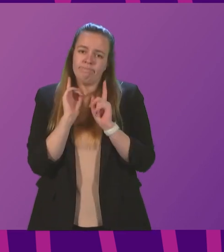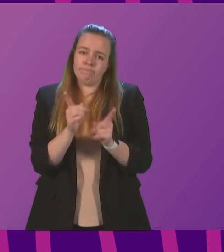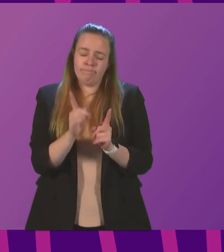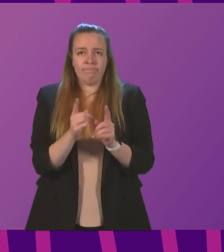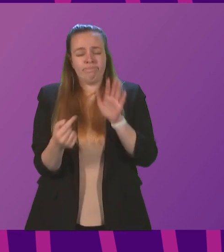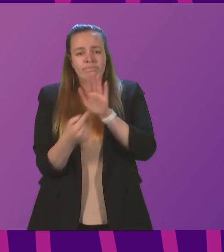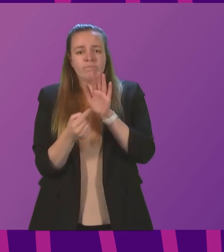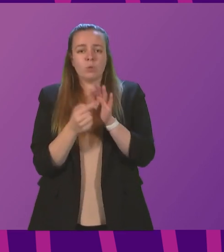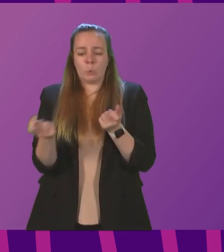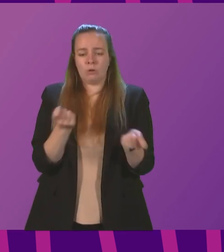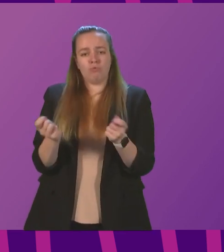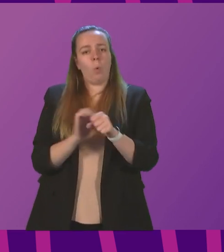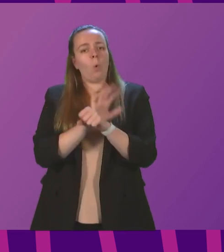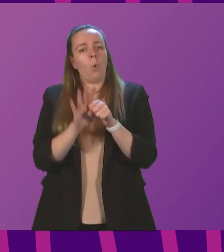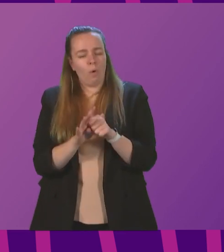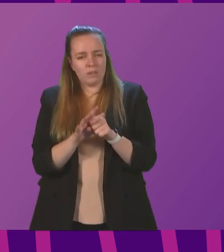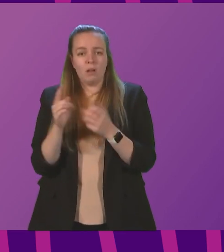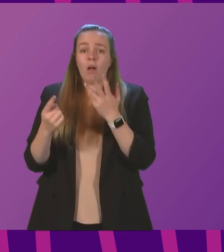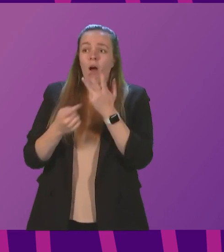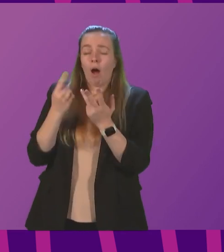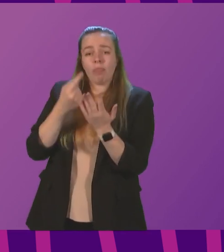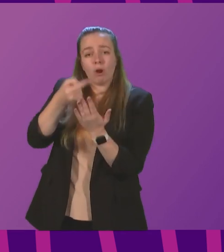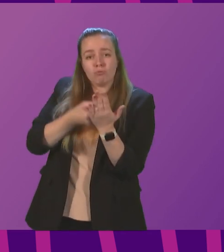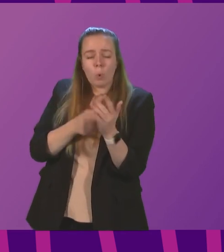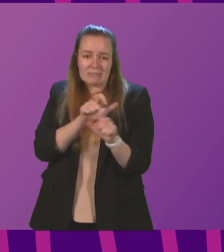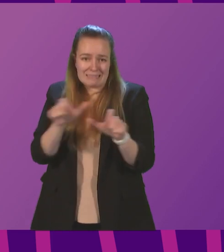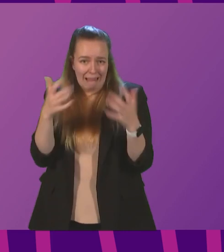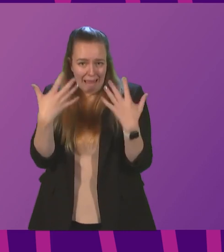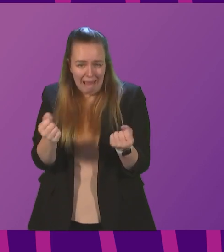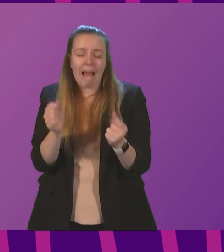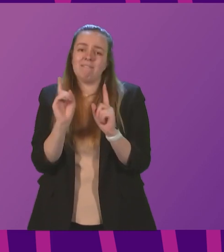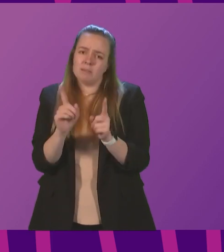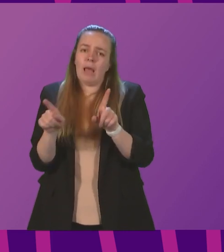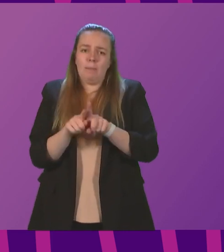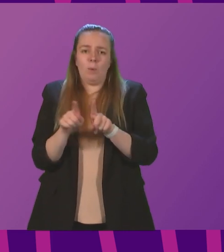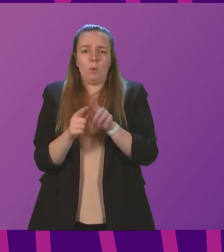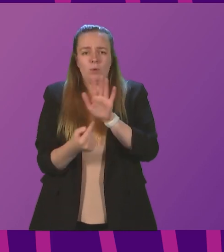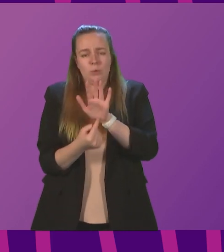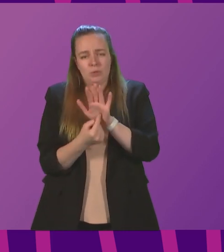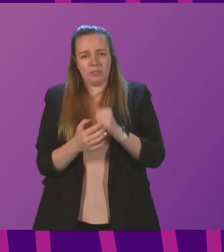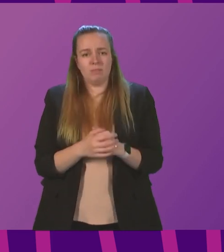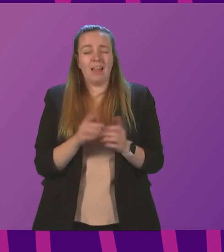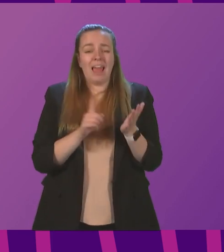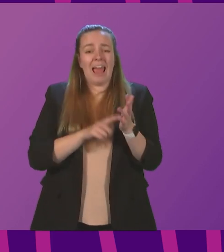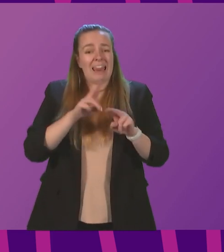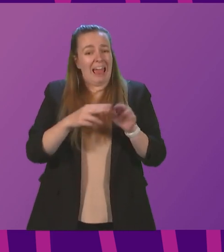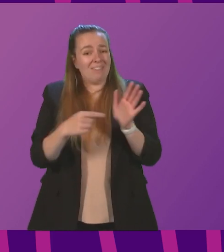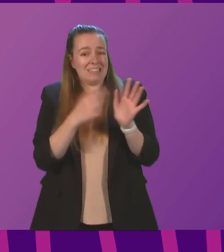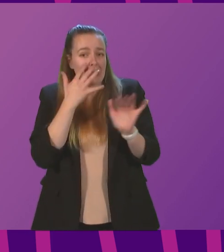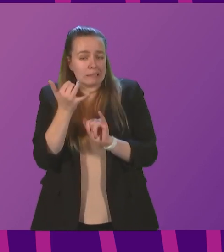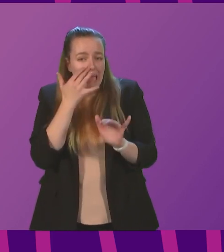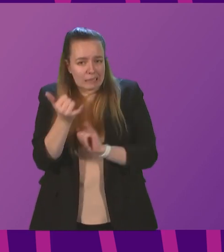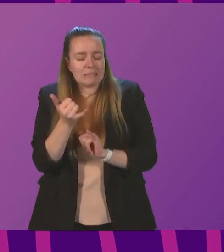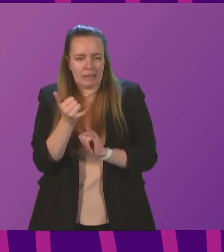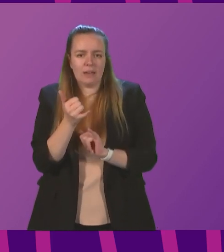efforts to control COVID. However, other baseline mitigations remain in place and they are also important. Lateral flow testing, as I mentioned